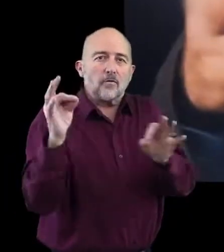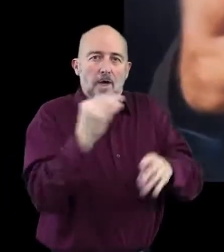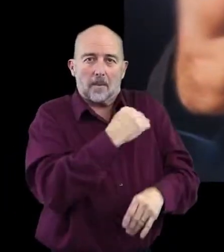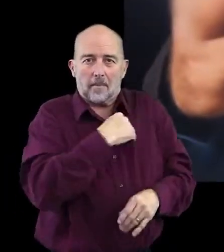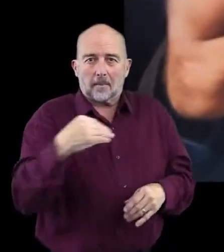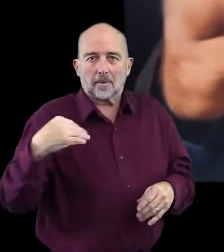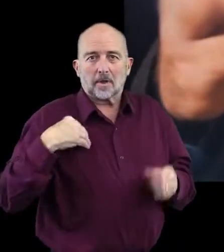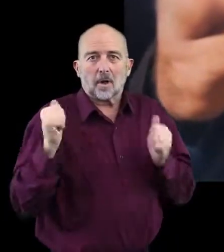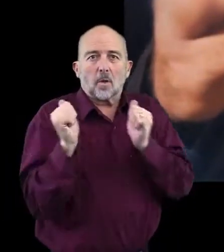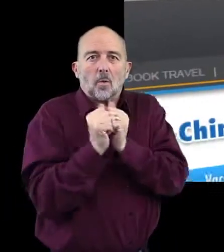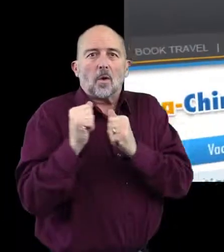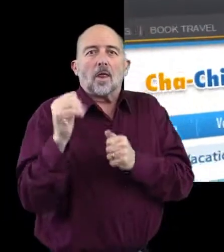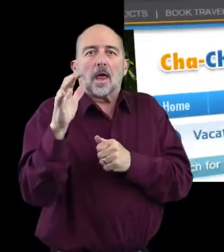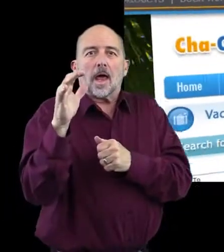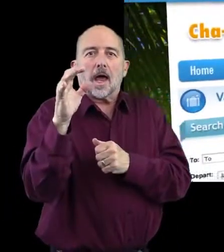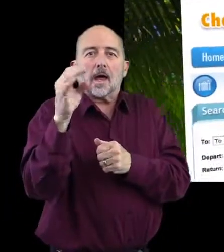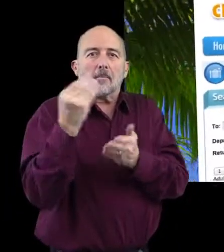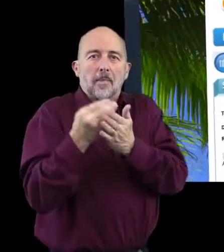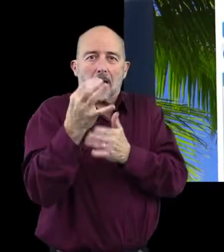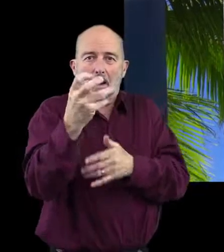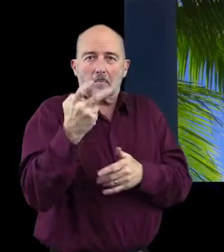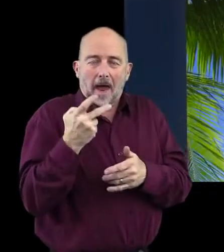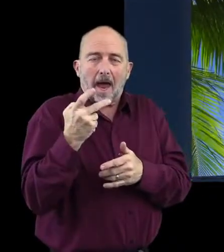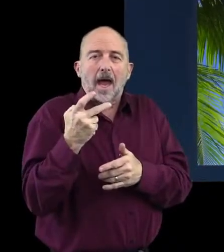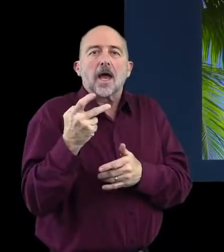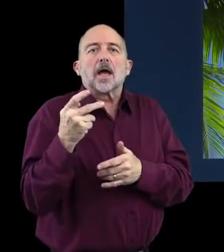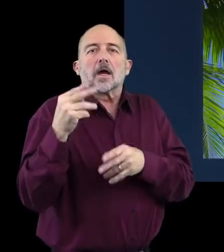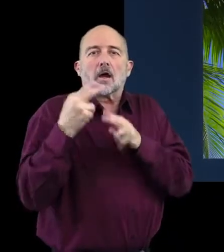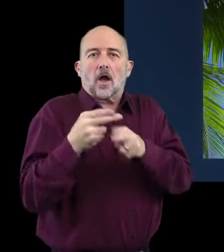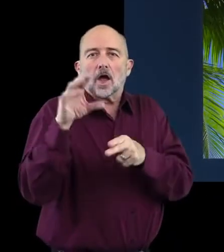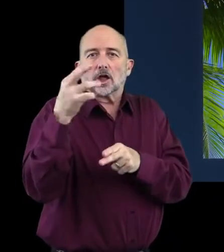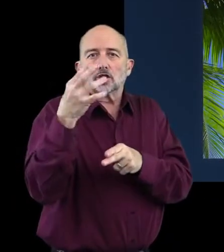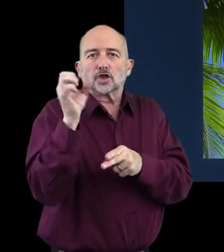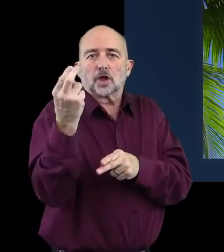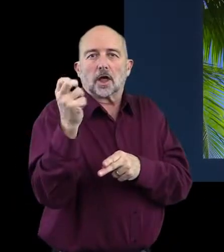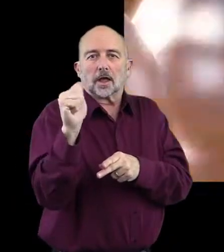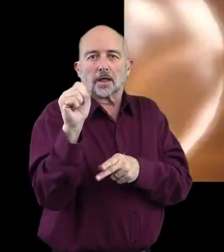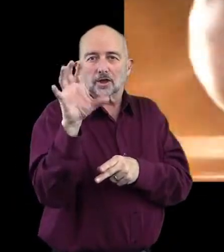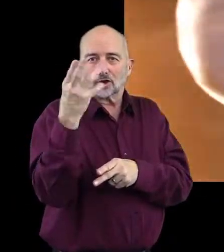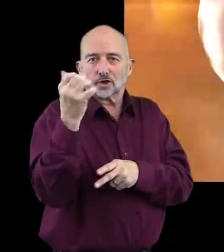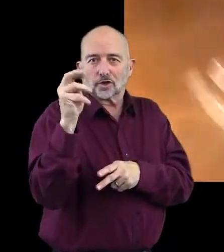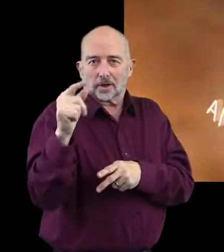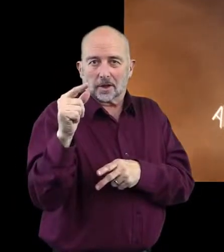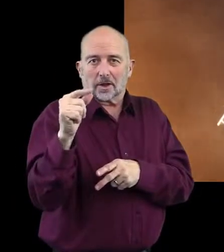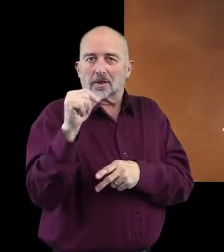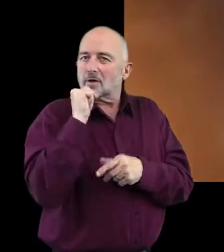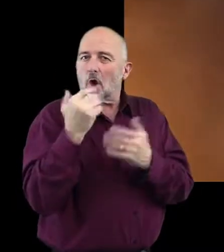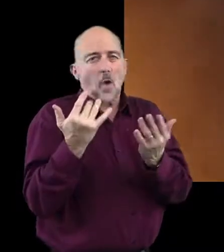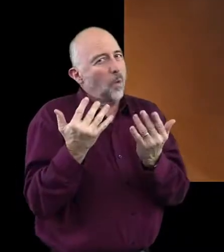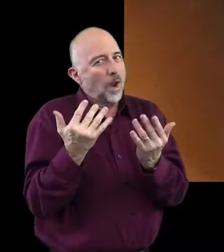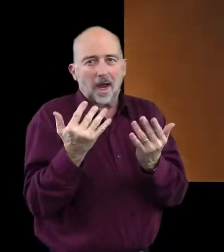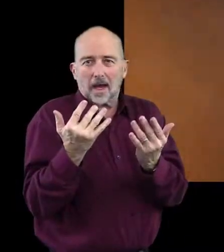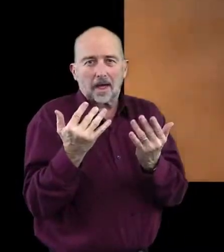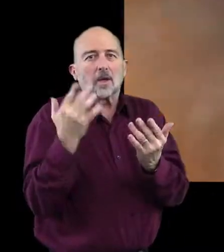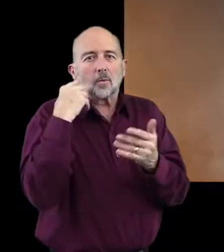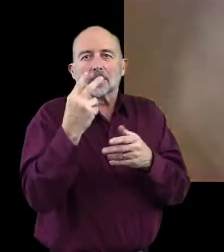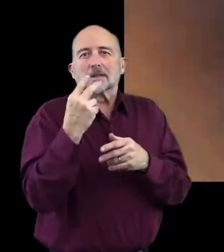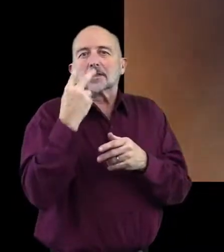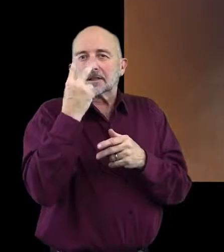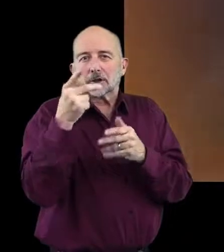membership with our cash back booking engine called Cha-Ching. Don't wait another second. We'll see you on the